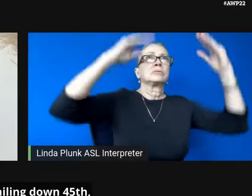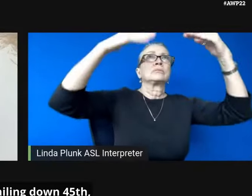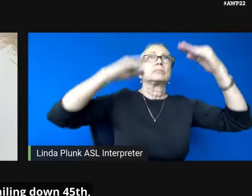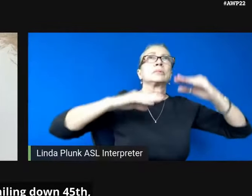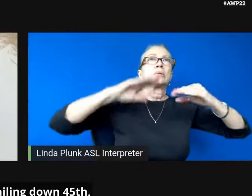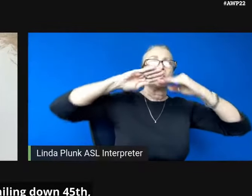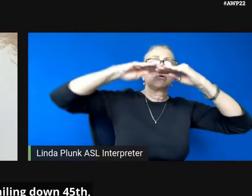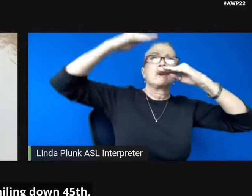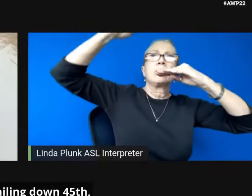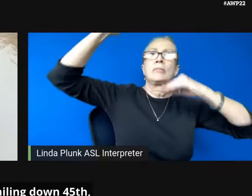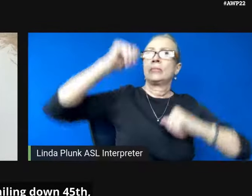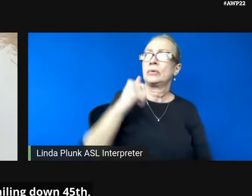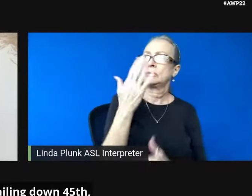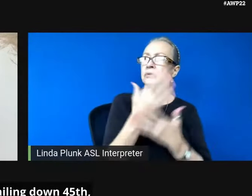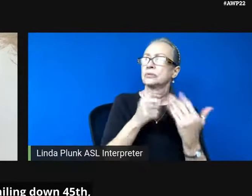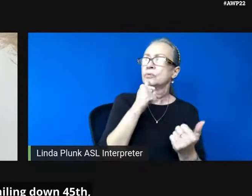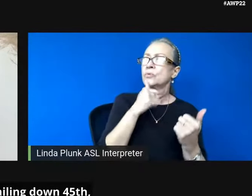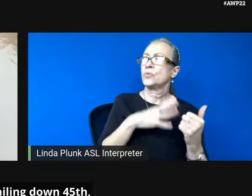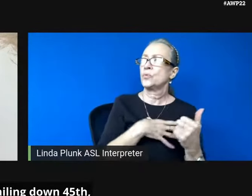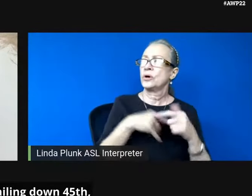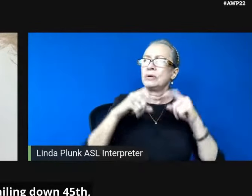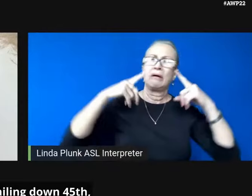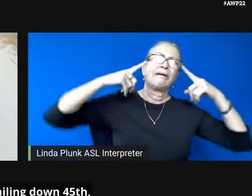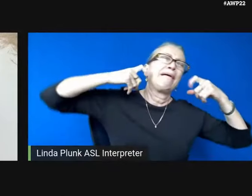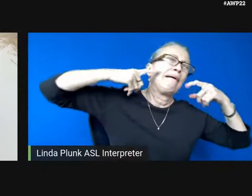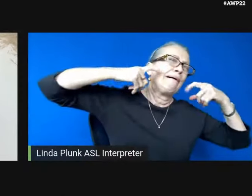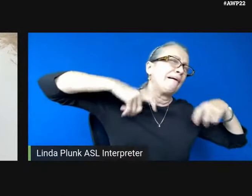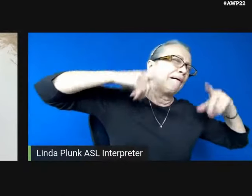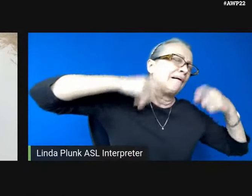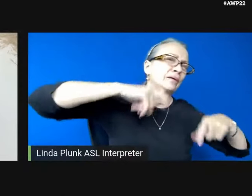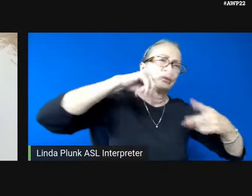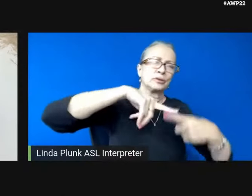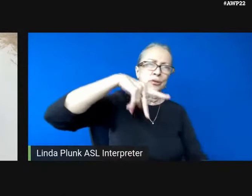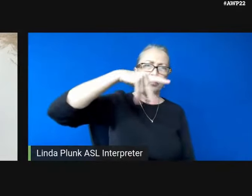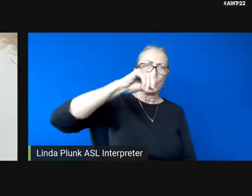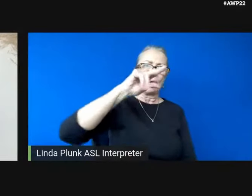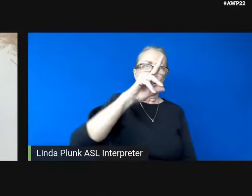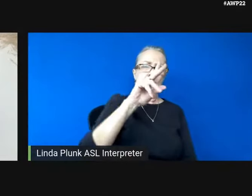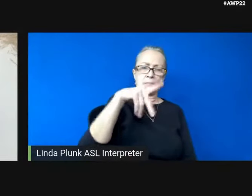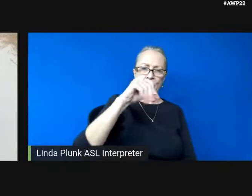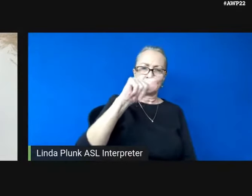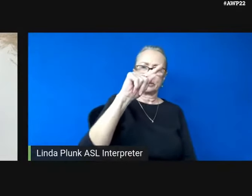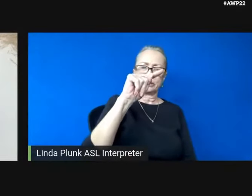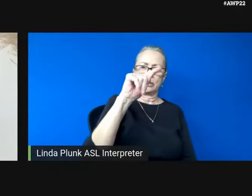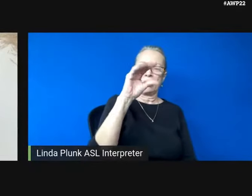were whaling down 45th, crying into potholes, writhing in the street like worms.